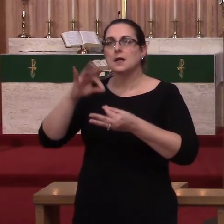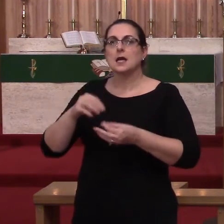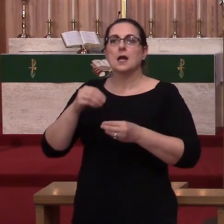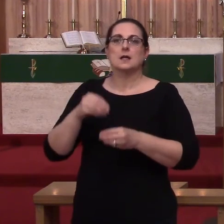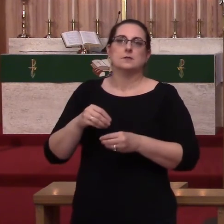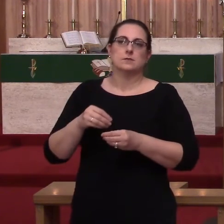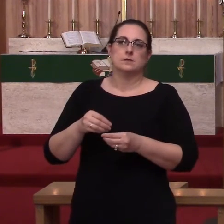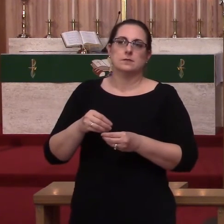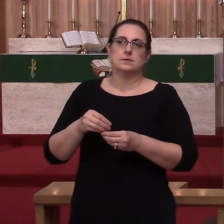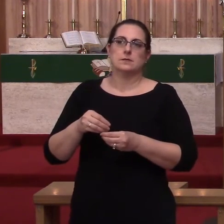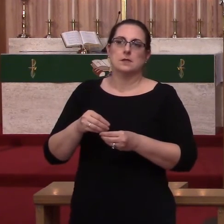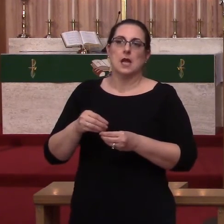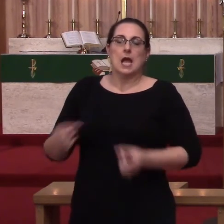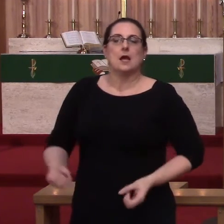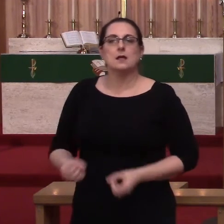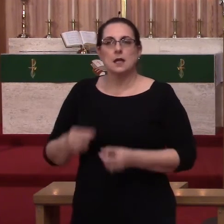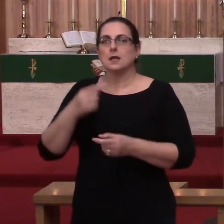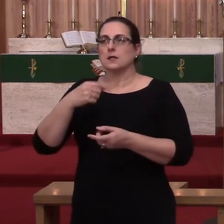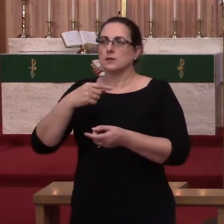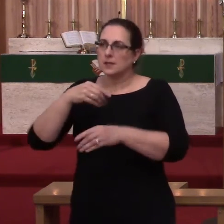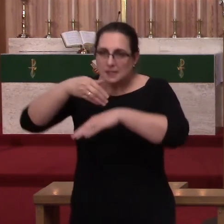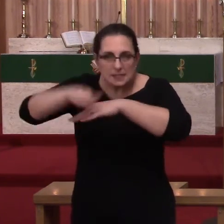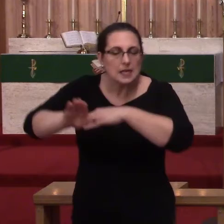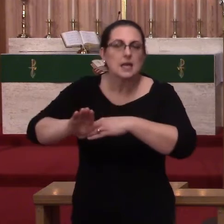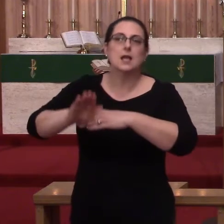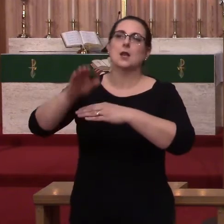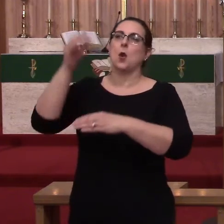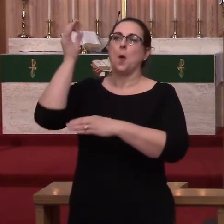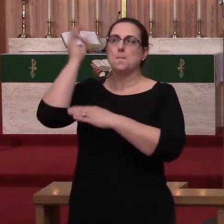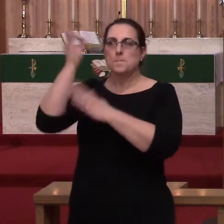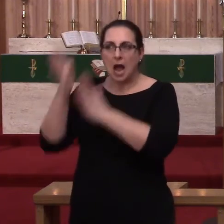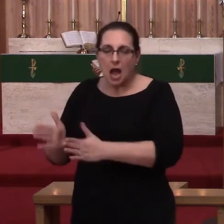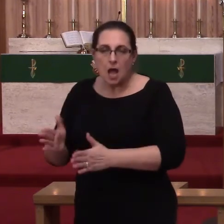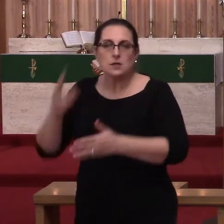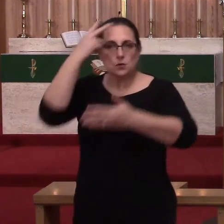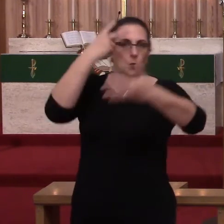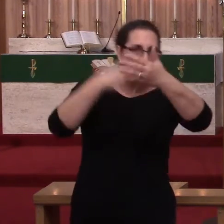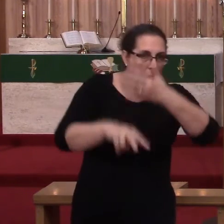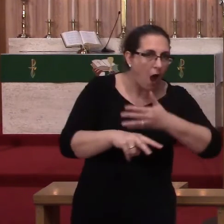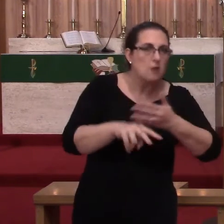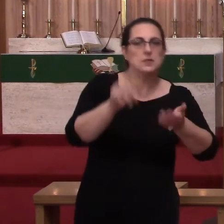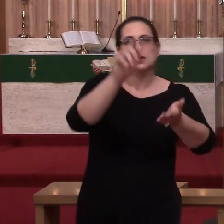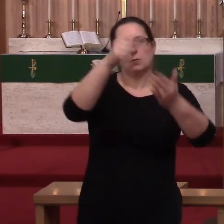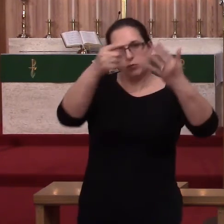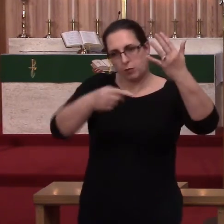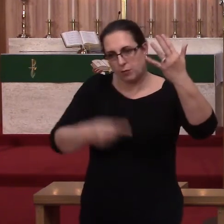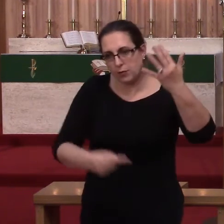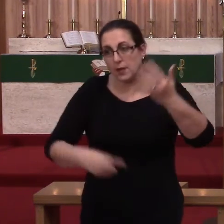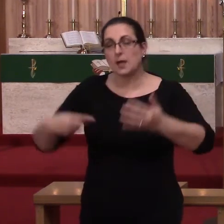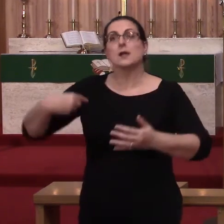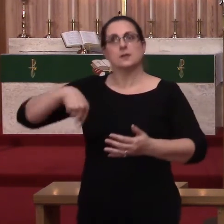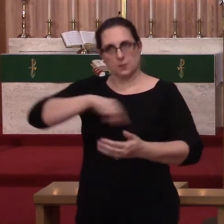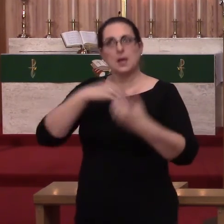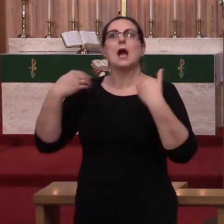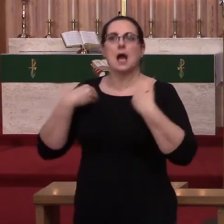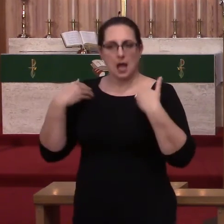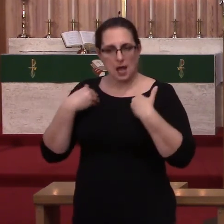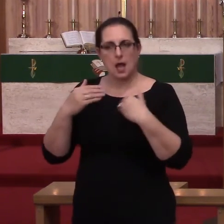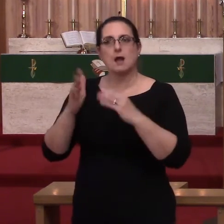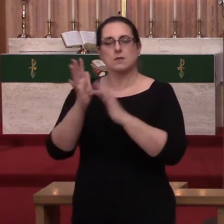evangelists to write the Holy Scriptures and that we still have those sacred words today that declare the good news to